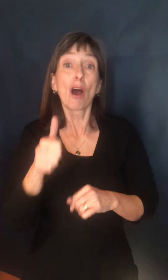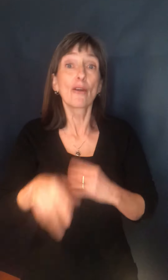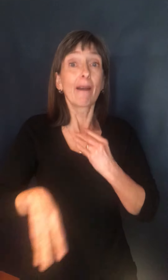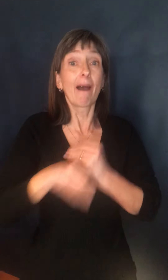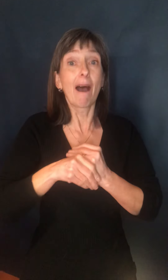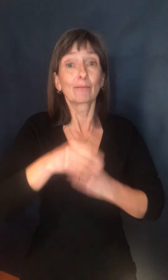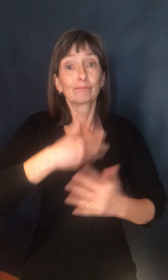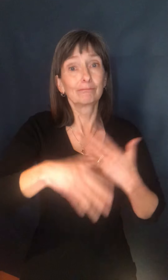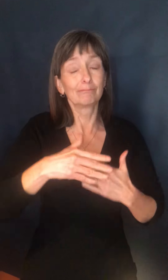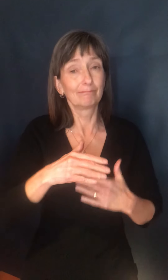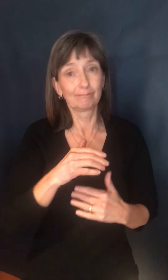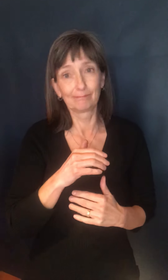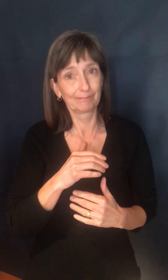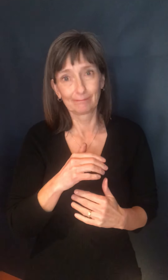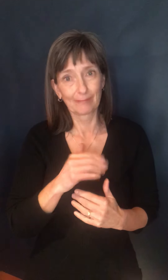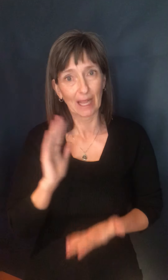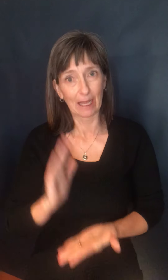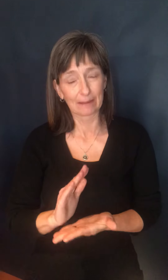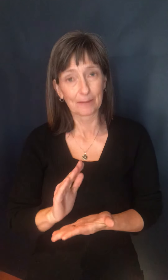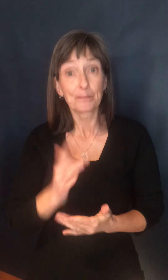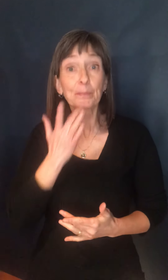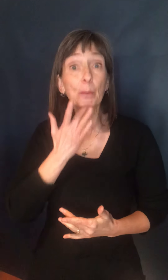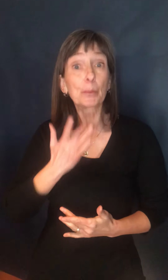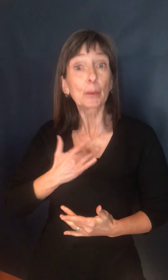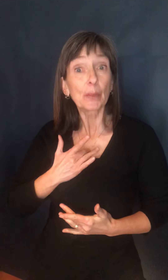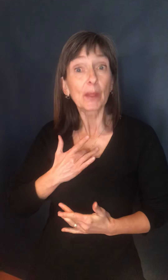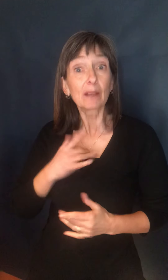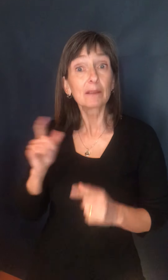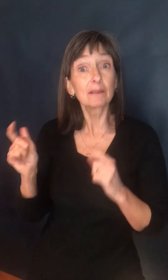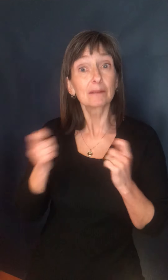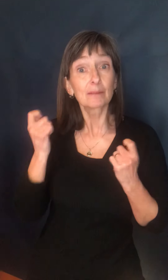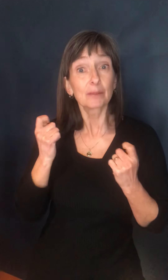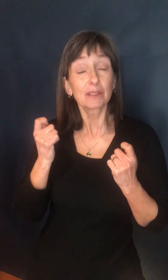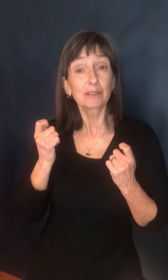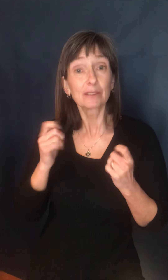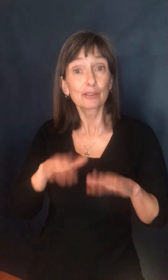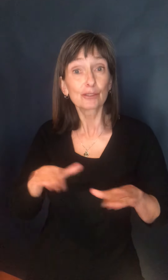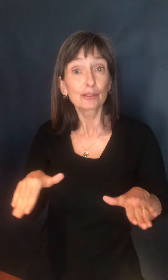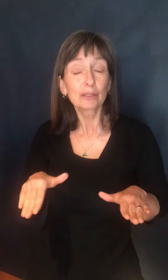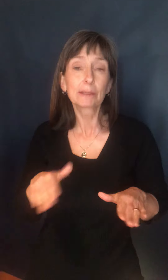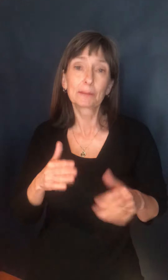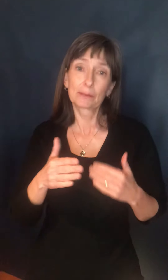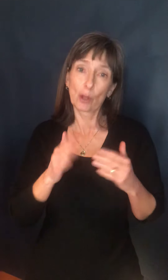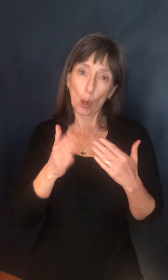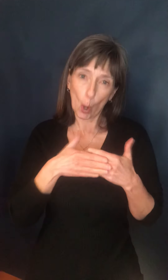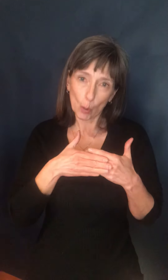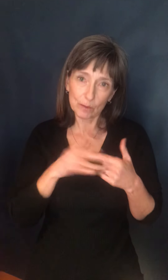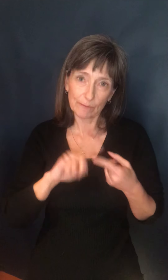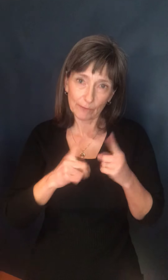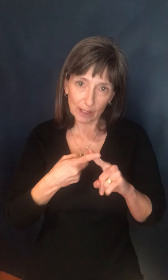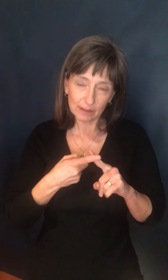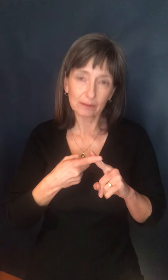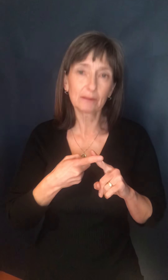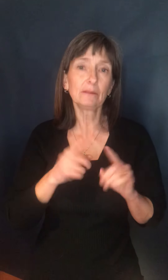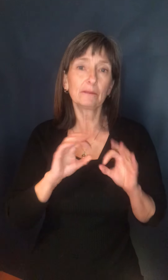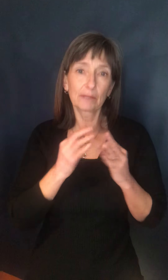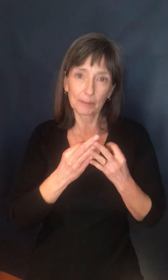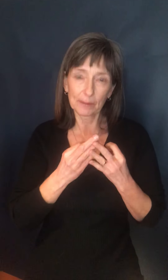a birthday celebration, please limit it to your child's close friends or your family. If it's possible, choose outdoor events. If you